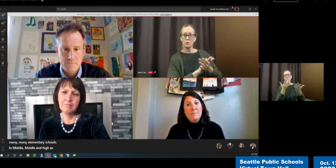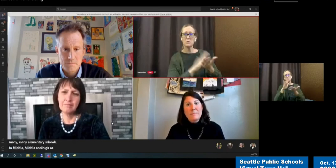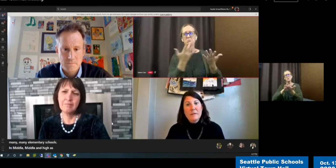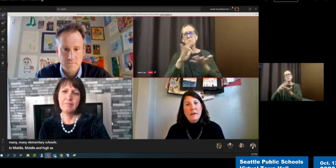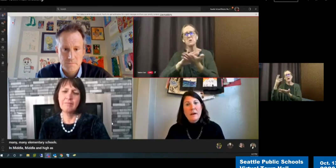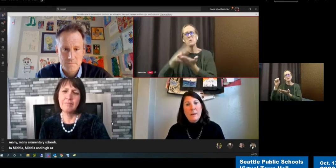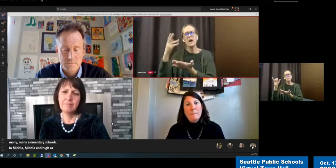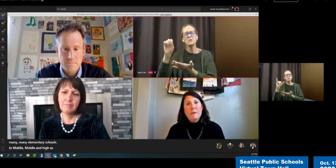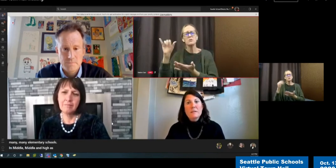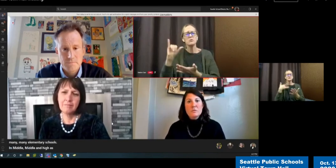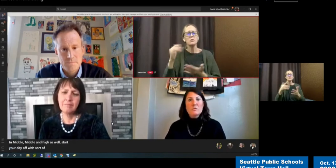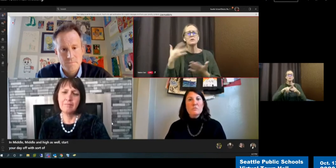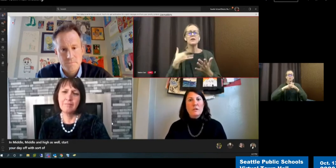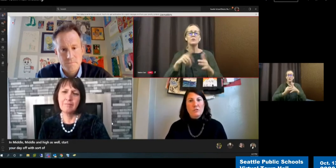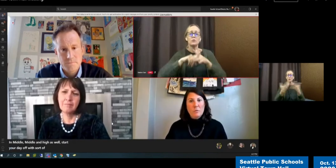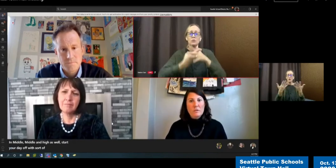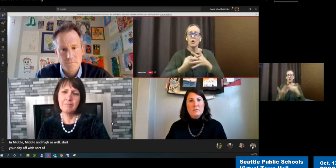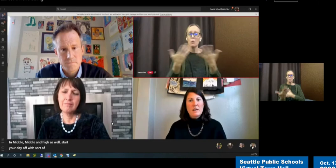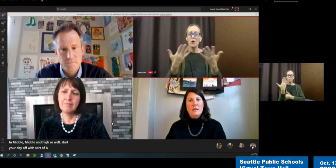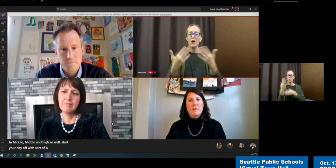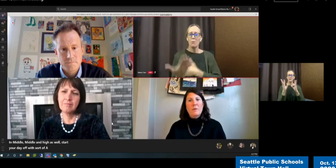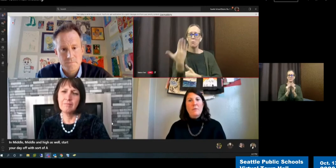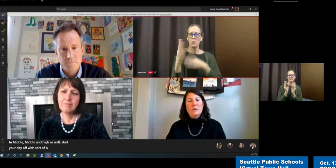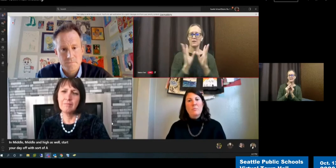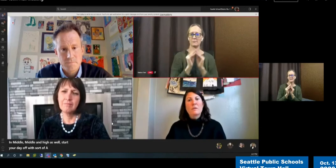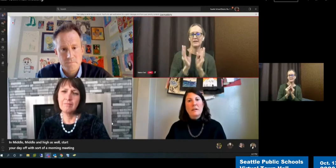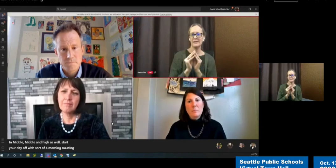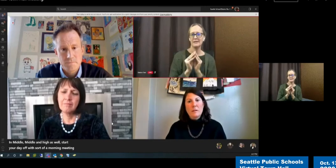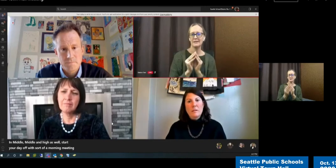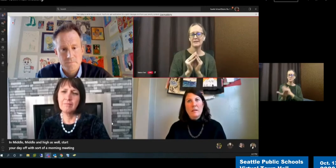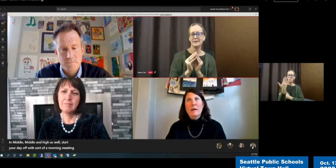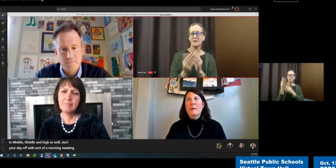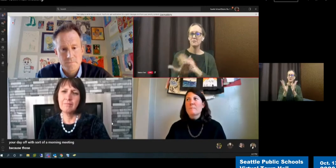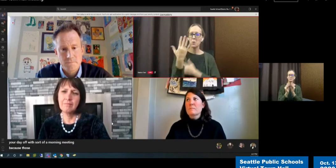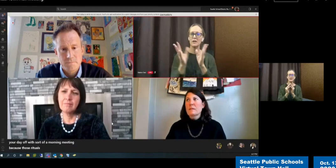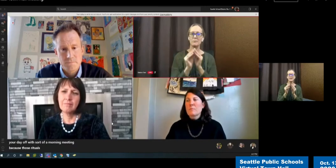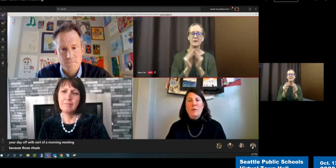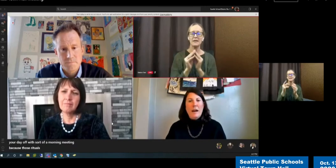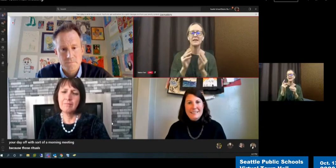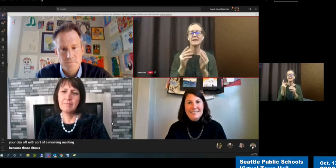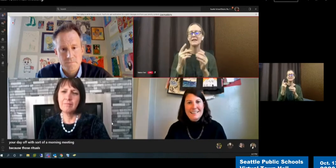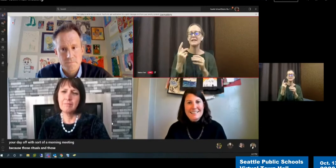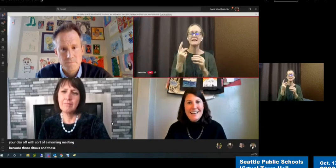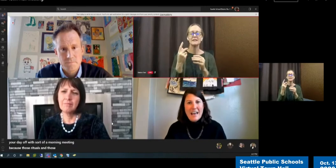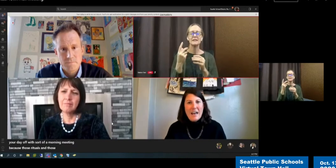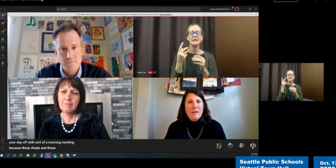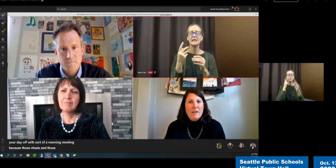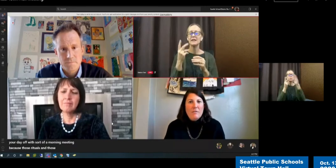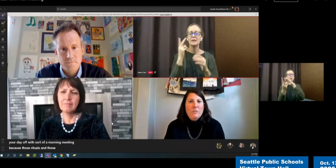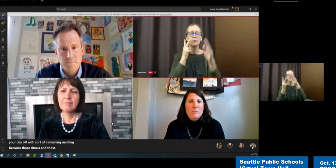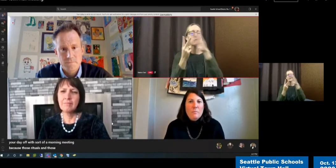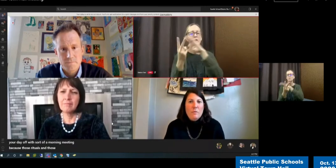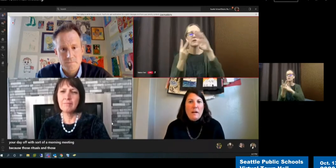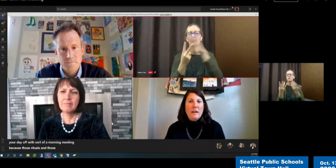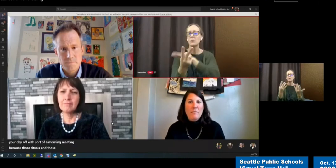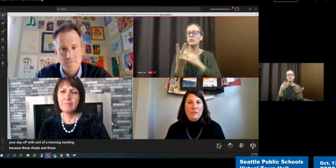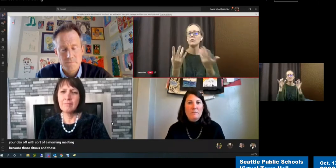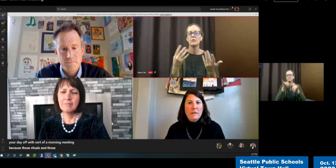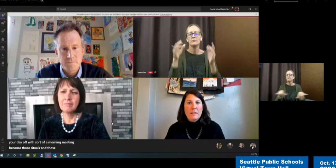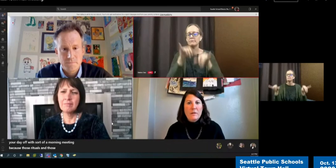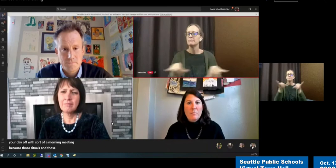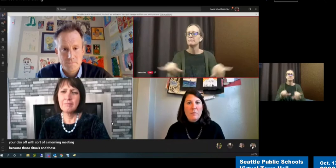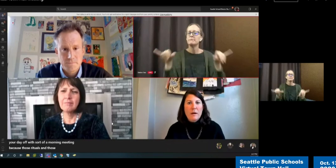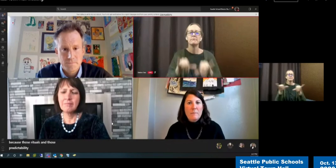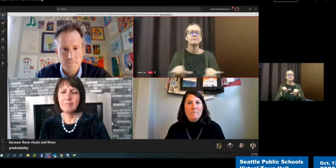meeting. Um, because those rituals and those, um, predictable, um, practices, those provide comfort